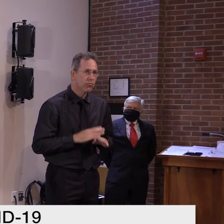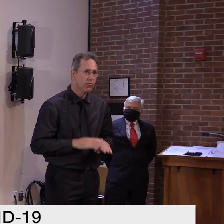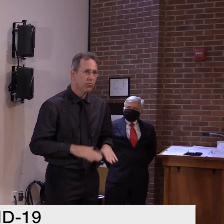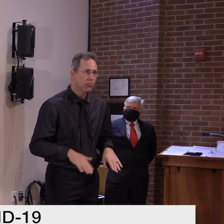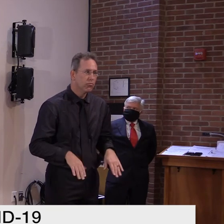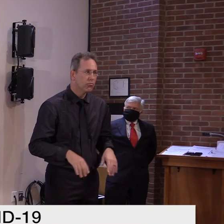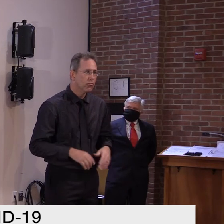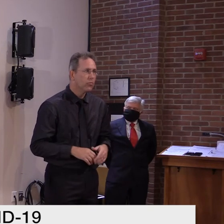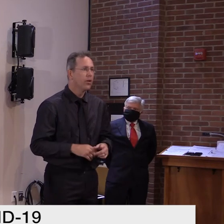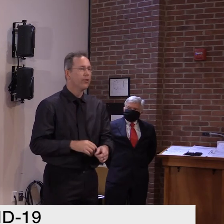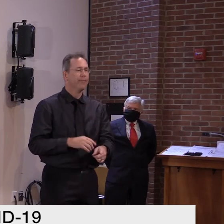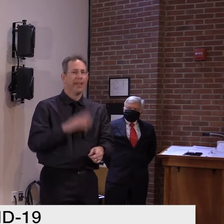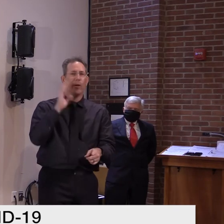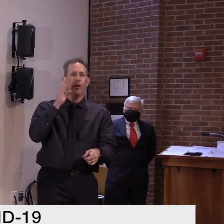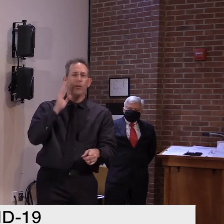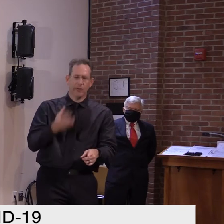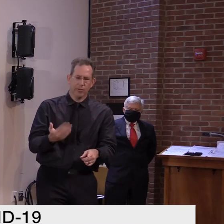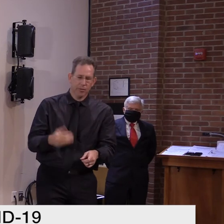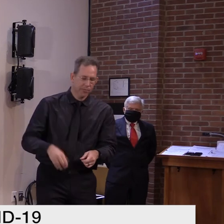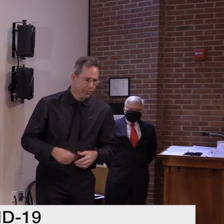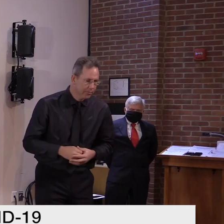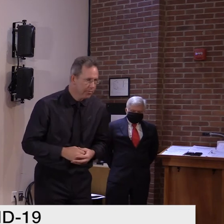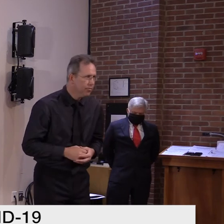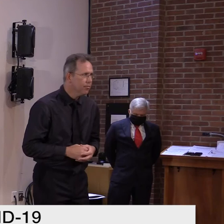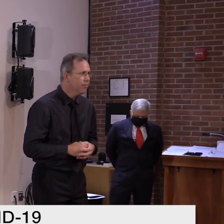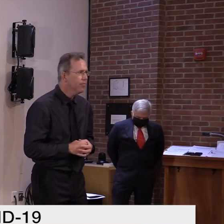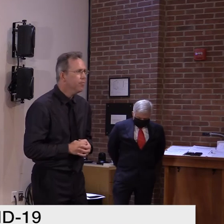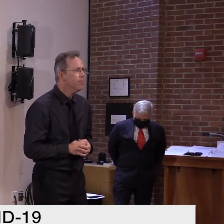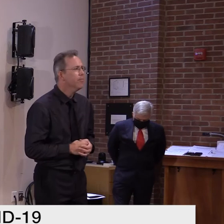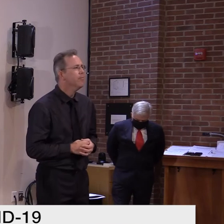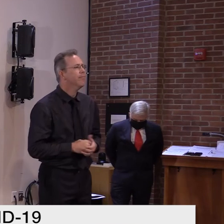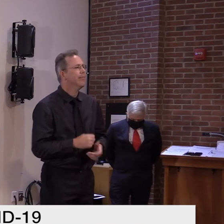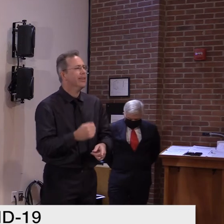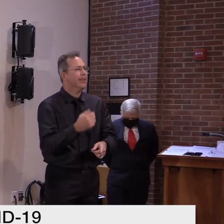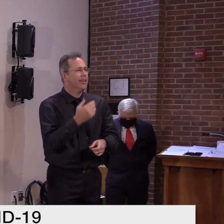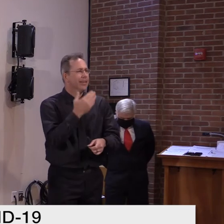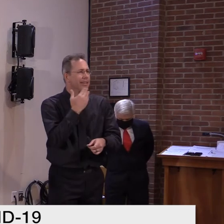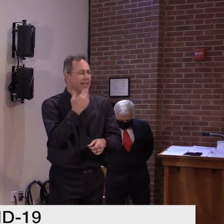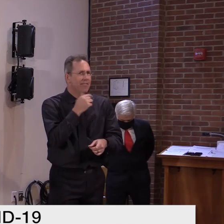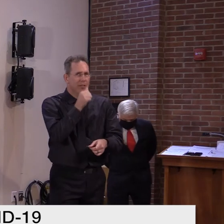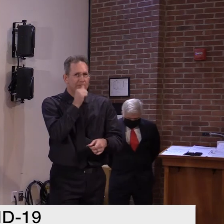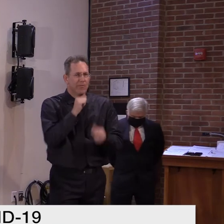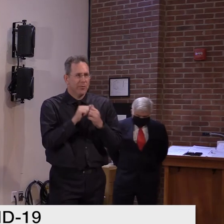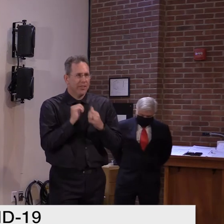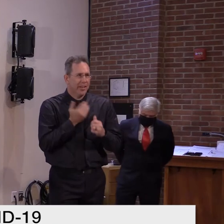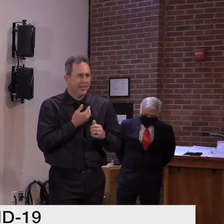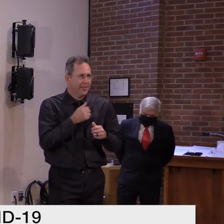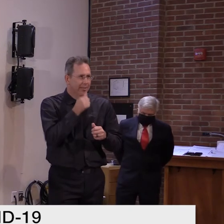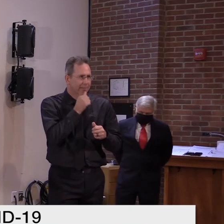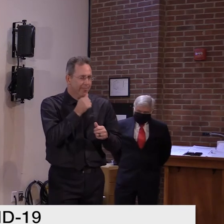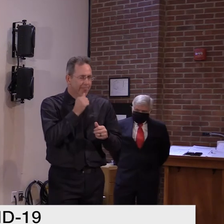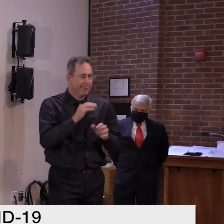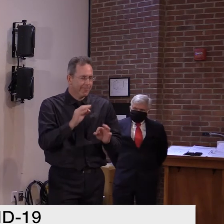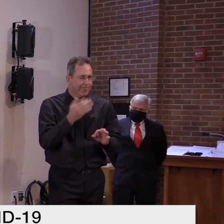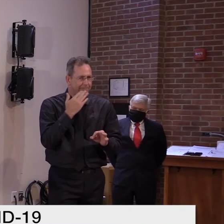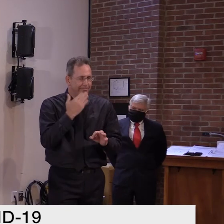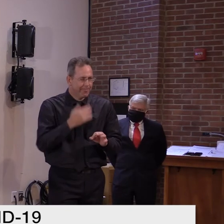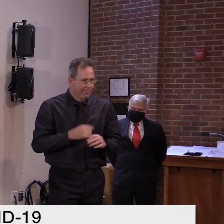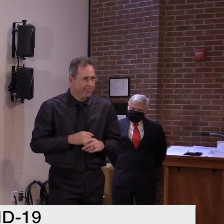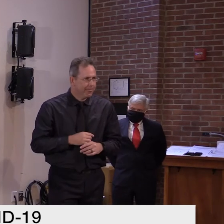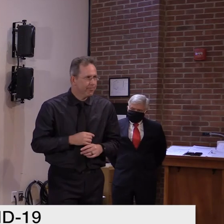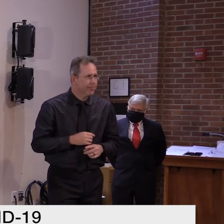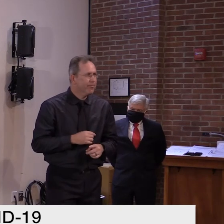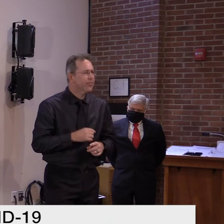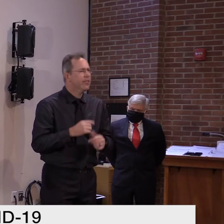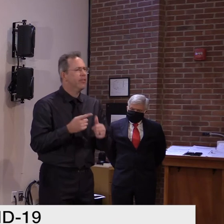Hi there. Thanks for sticking this out with us so deep into today's session. I think my first question is for